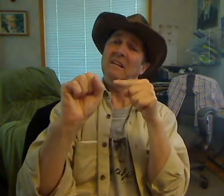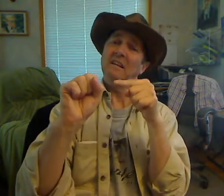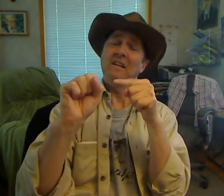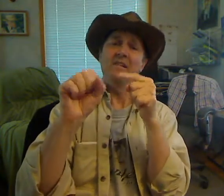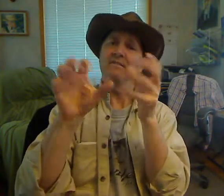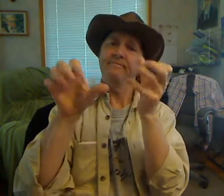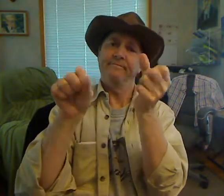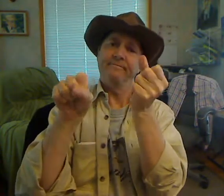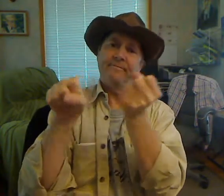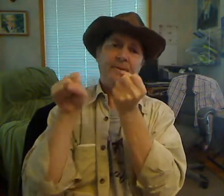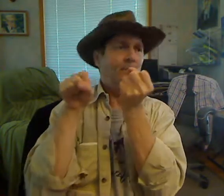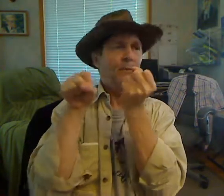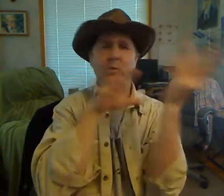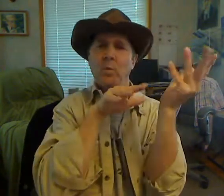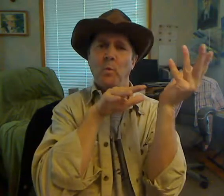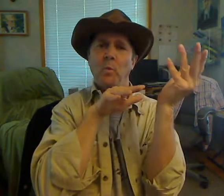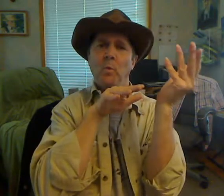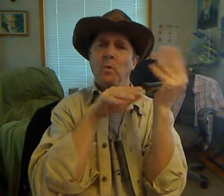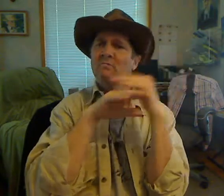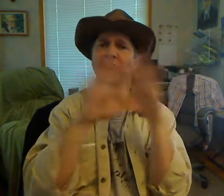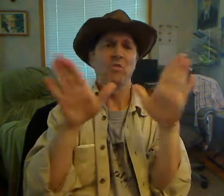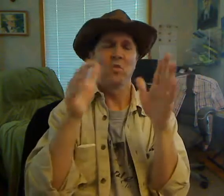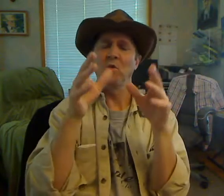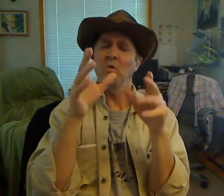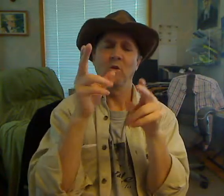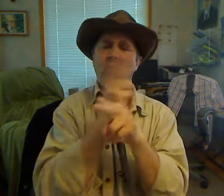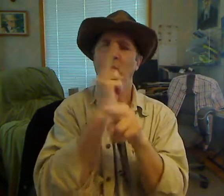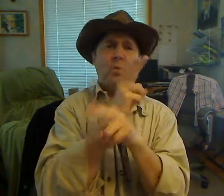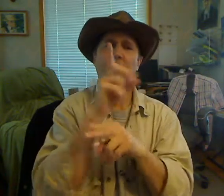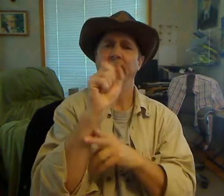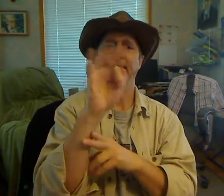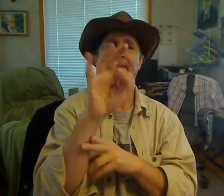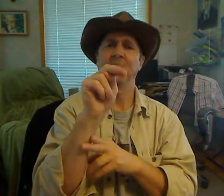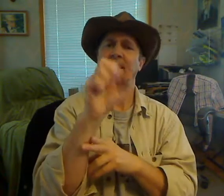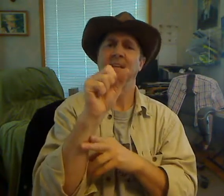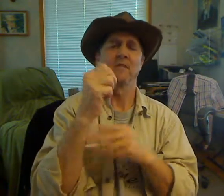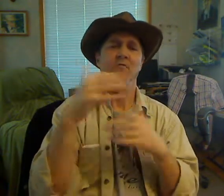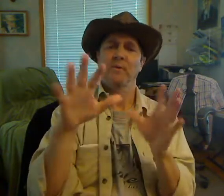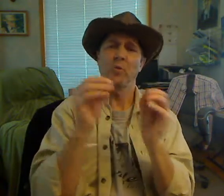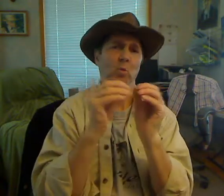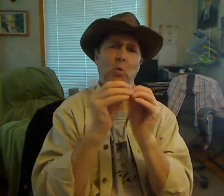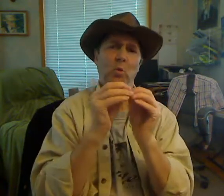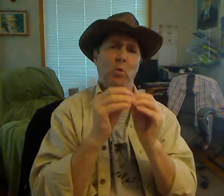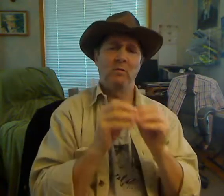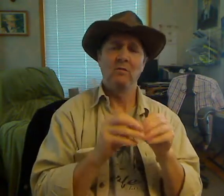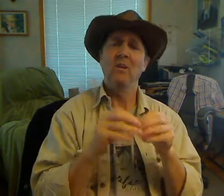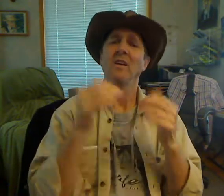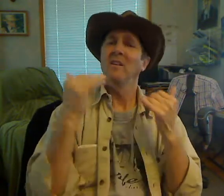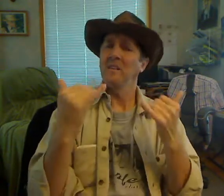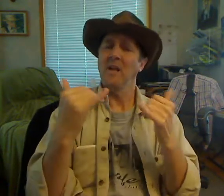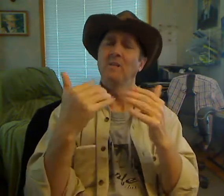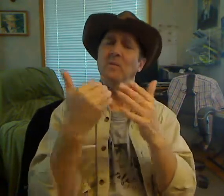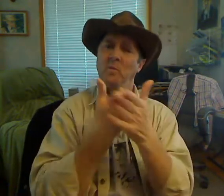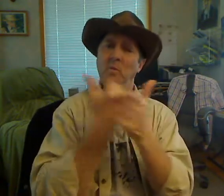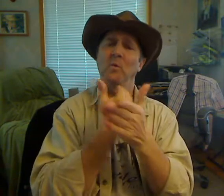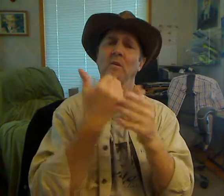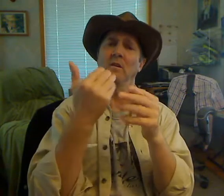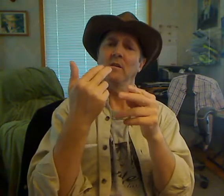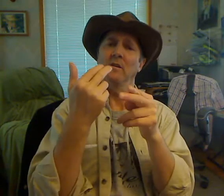Canadians who don't want to be contacted by telemarketers to register their phone numbers. The list will have exceptions, including charities,